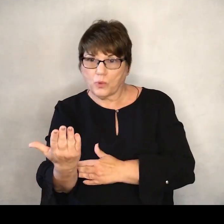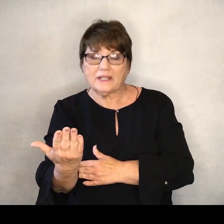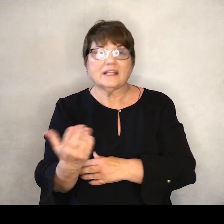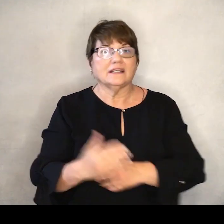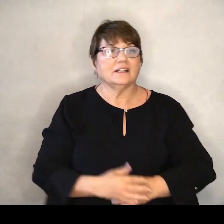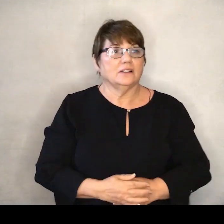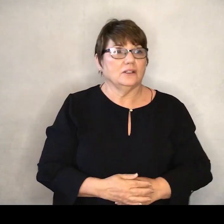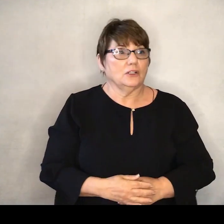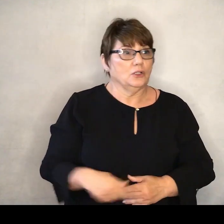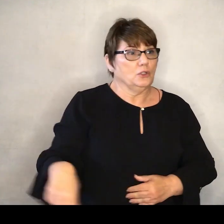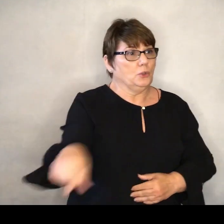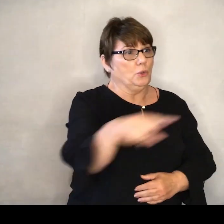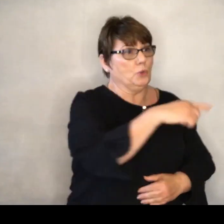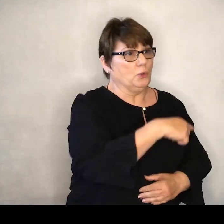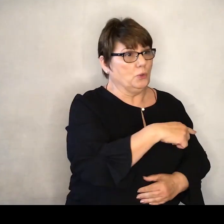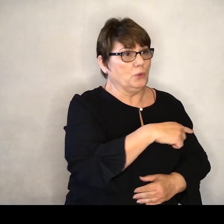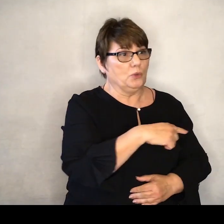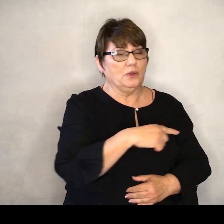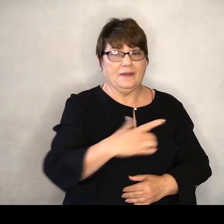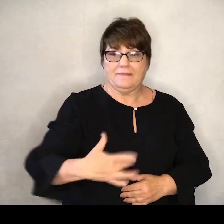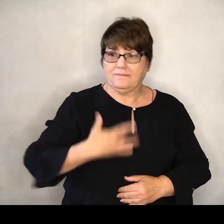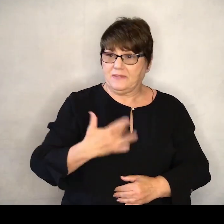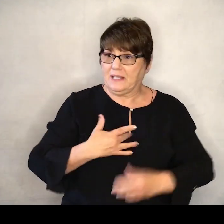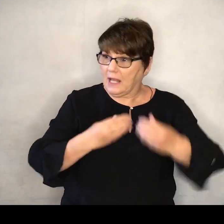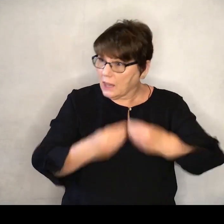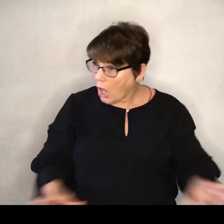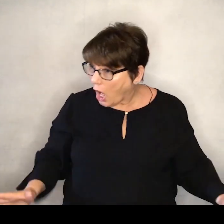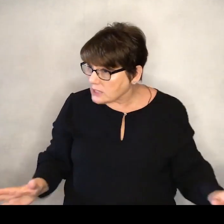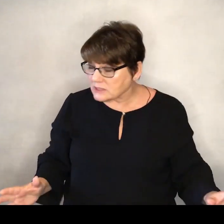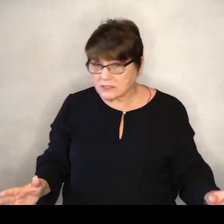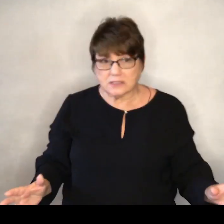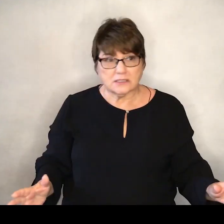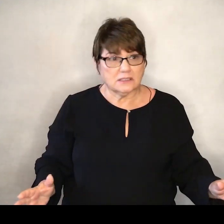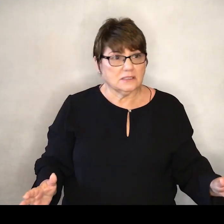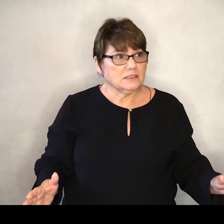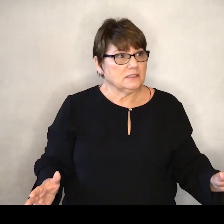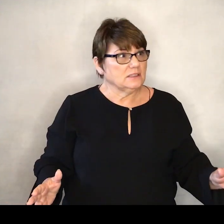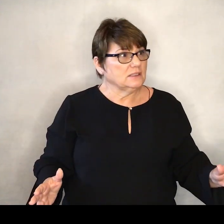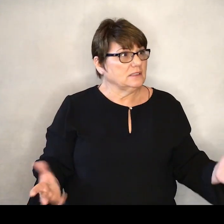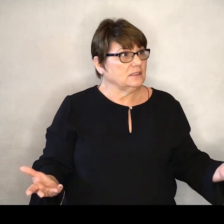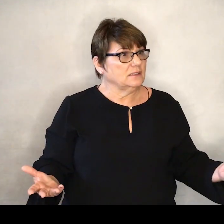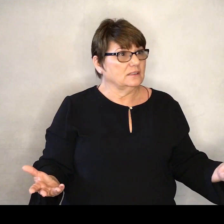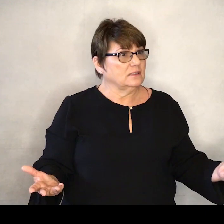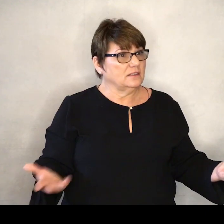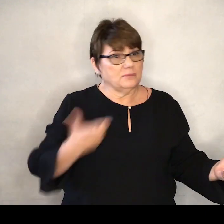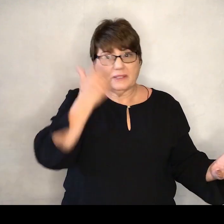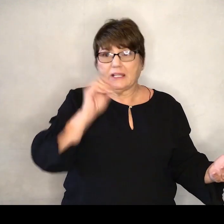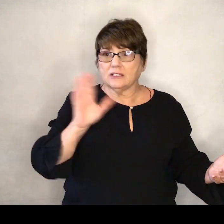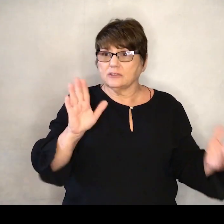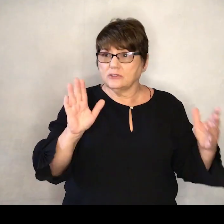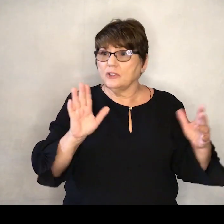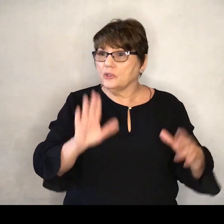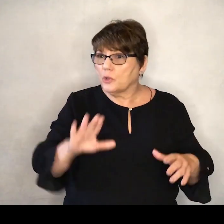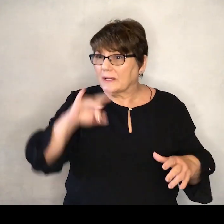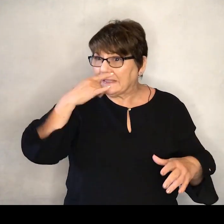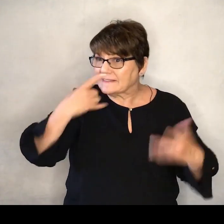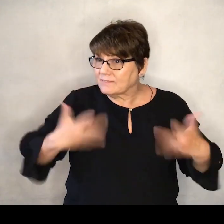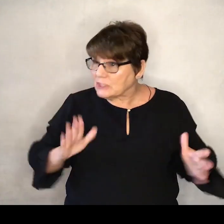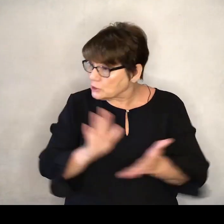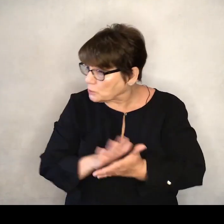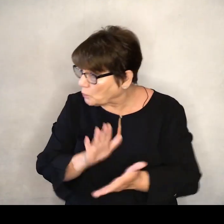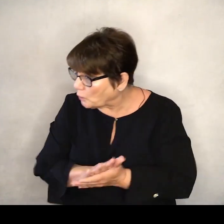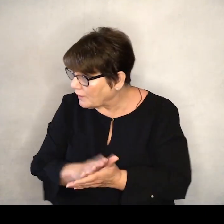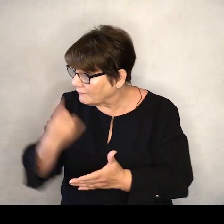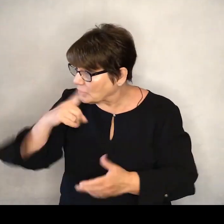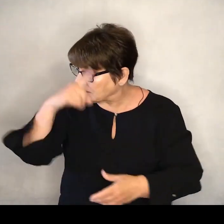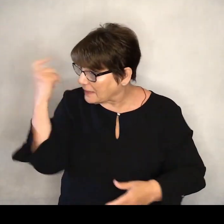you are feeling lost in the middle of things Because your kids are out of school for the summer